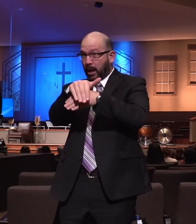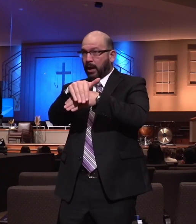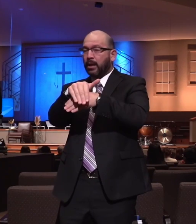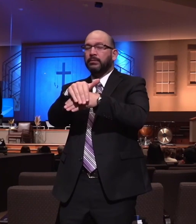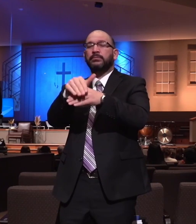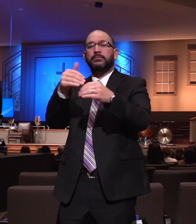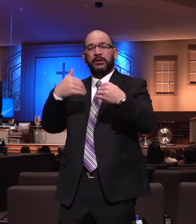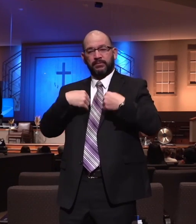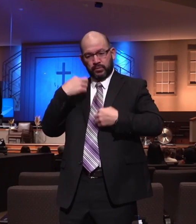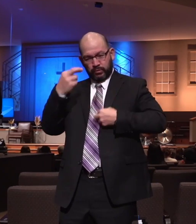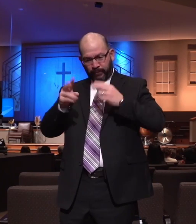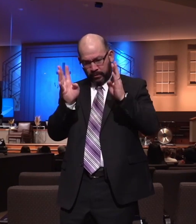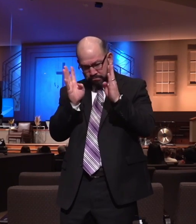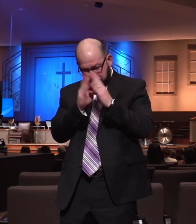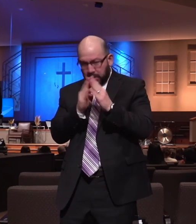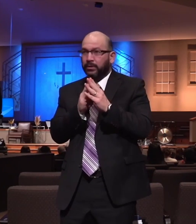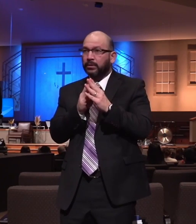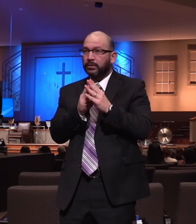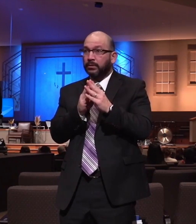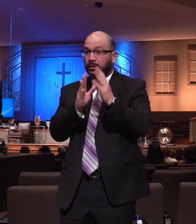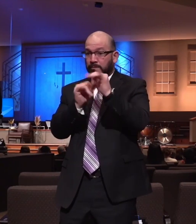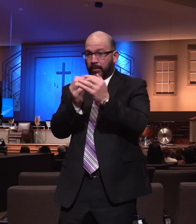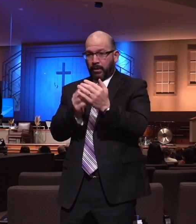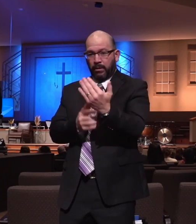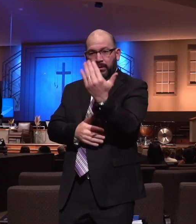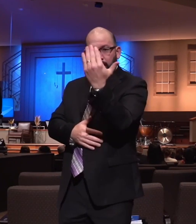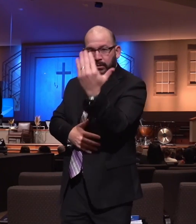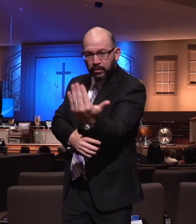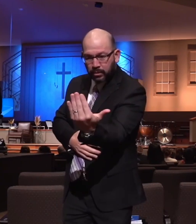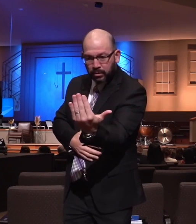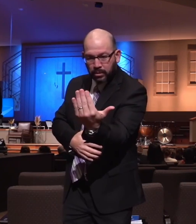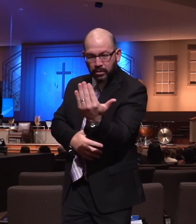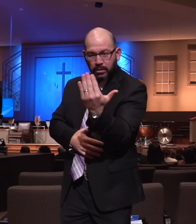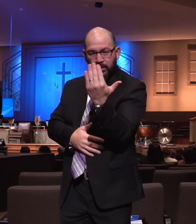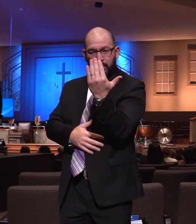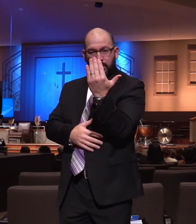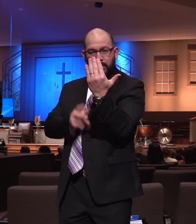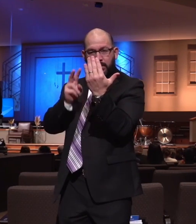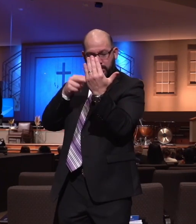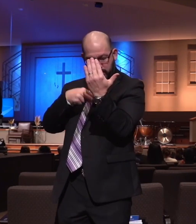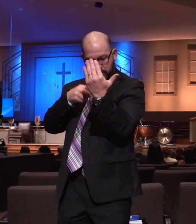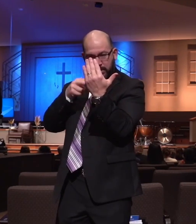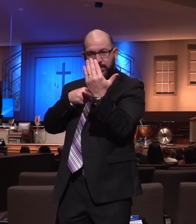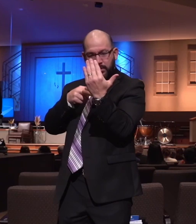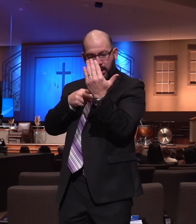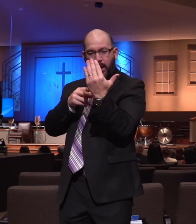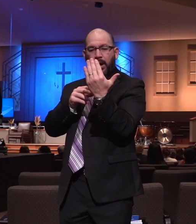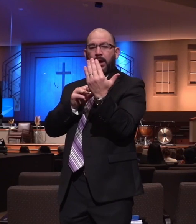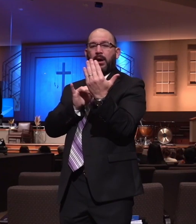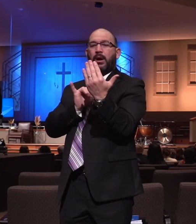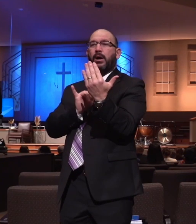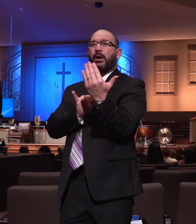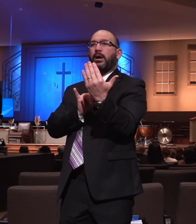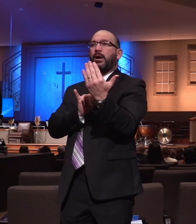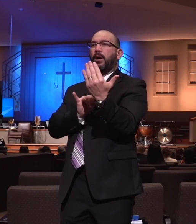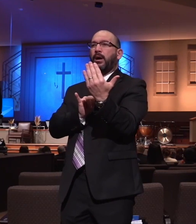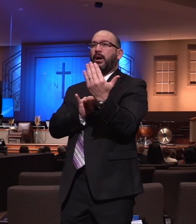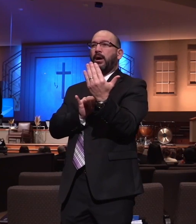a mirror, and we're to look into the perfect law of liberty, and we're to let God tell us what he wants us to know